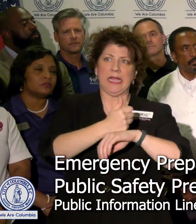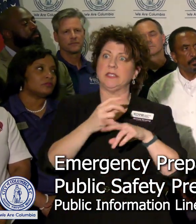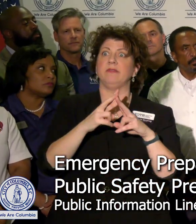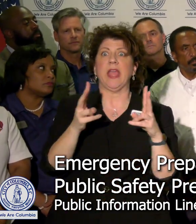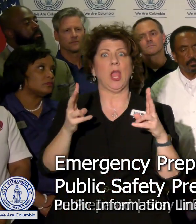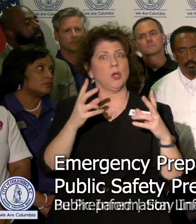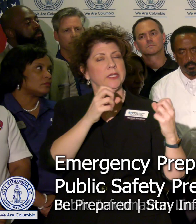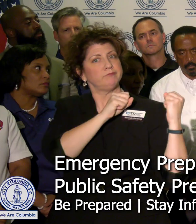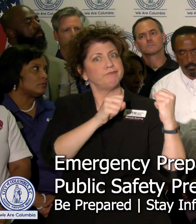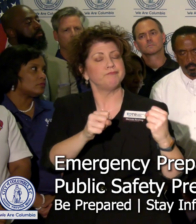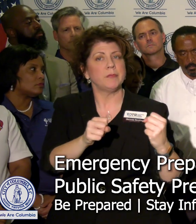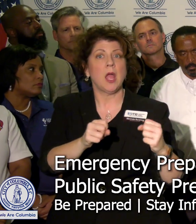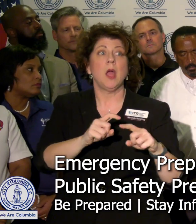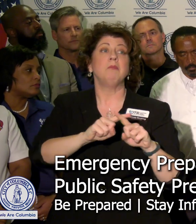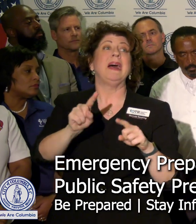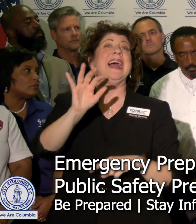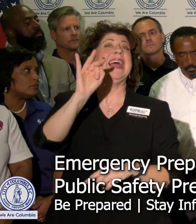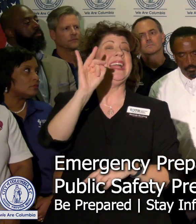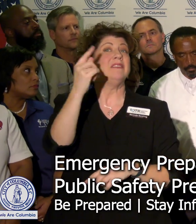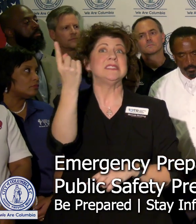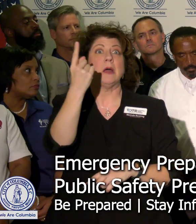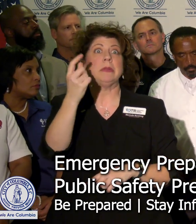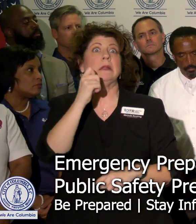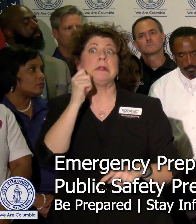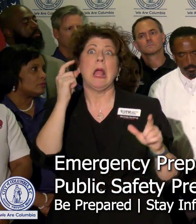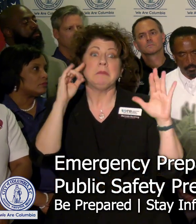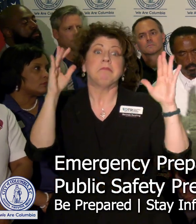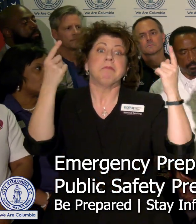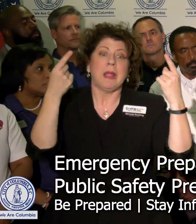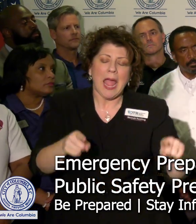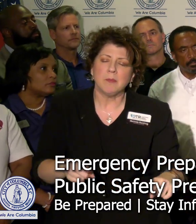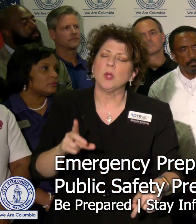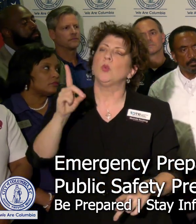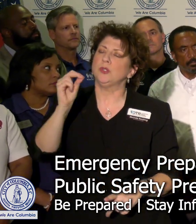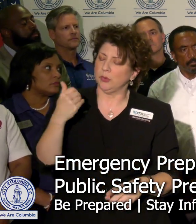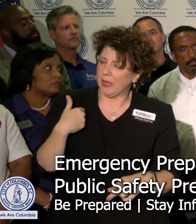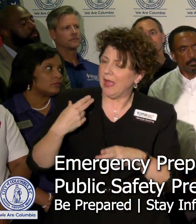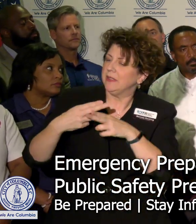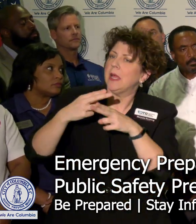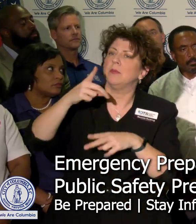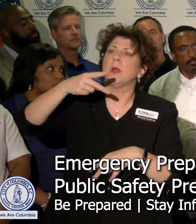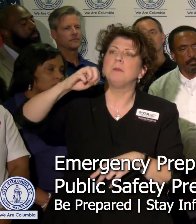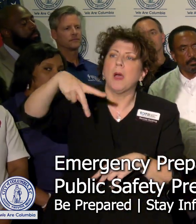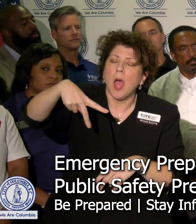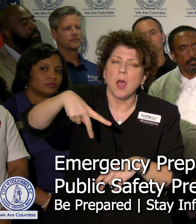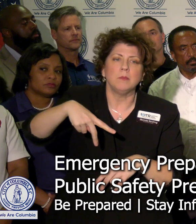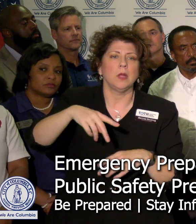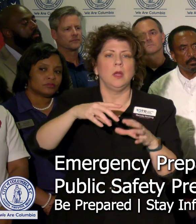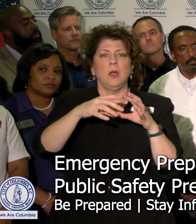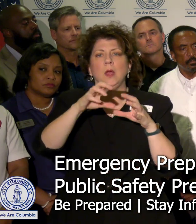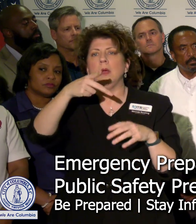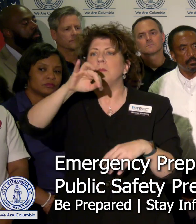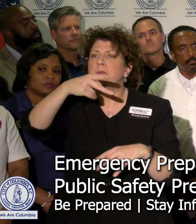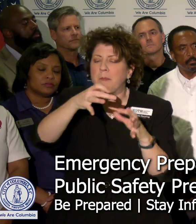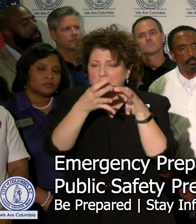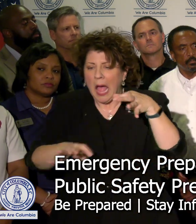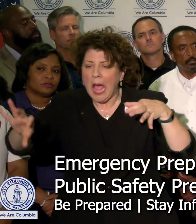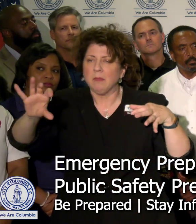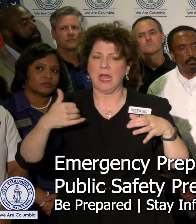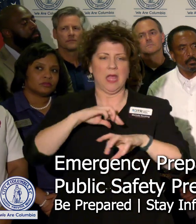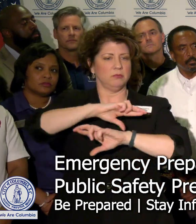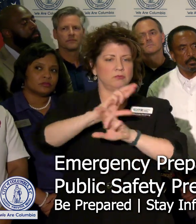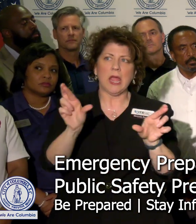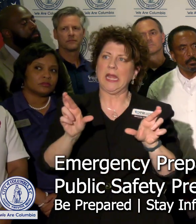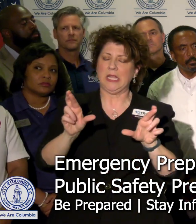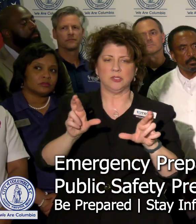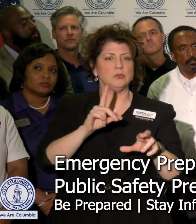unforeseen should happen, we also have temporary pumps and piping and equipment in place to be able to pump water